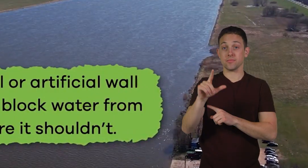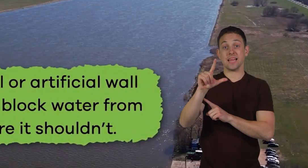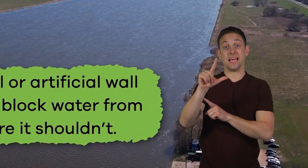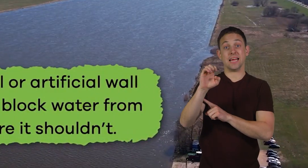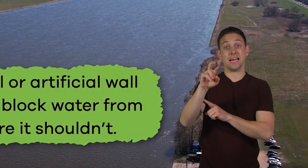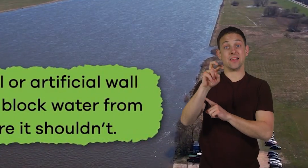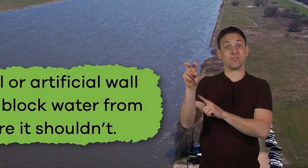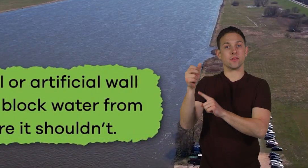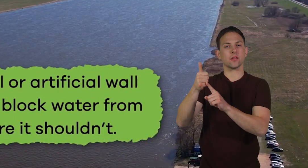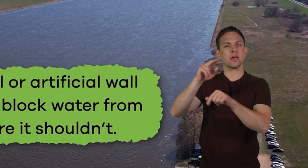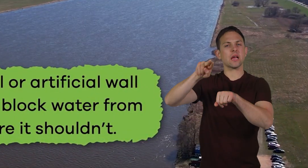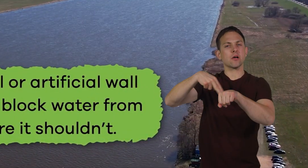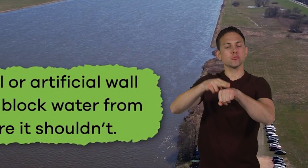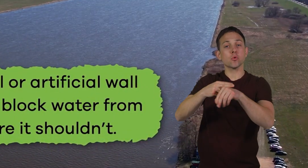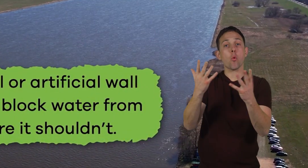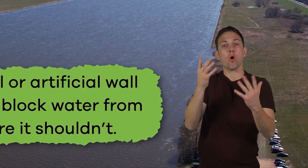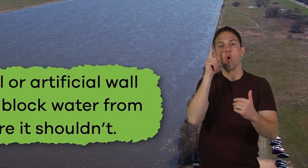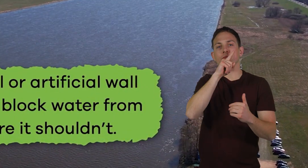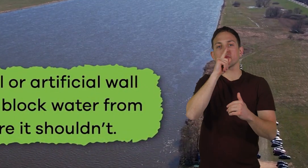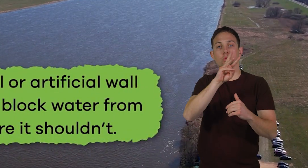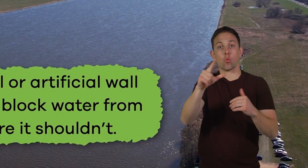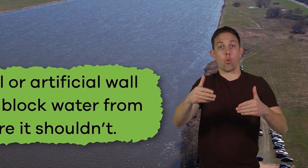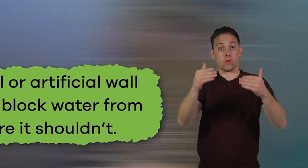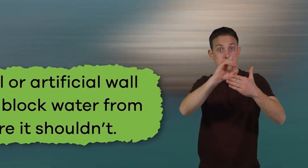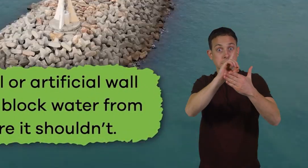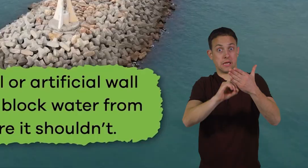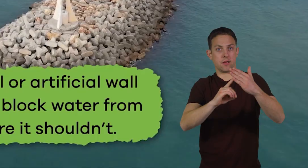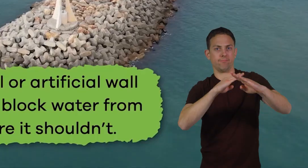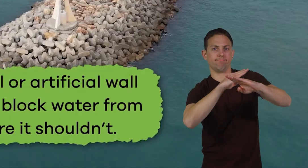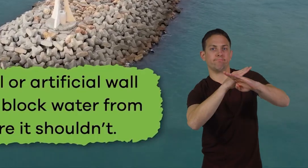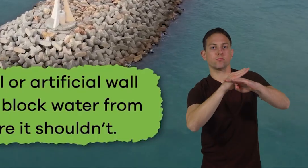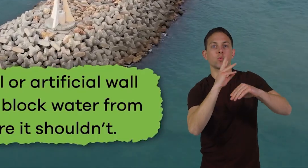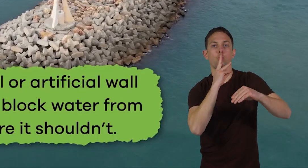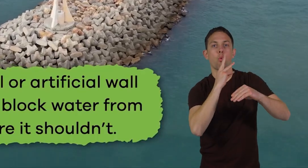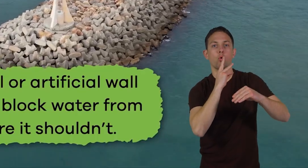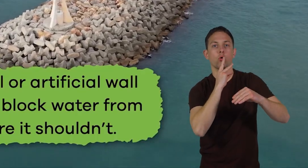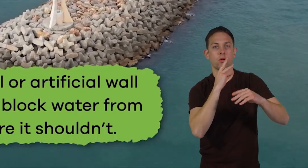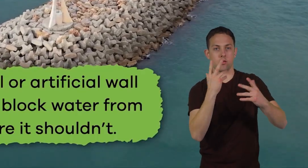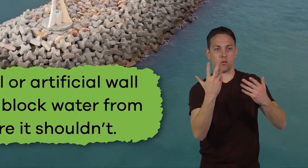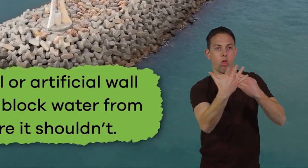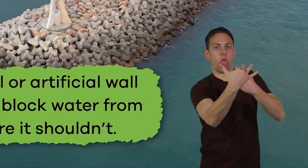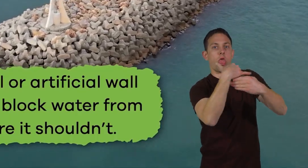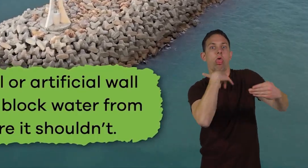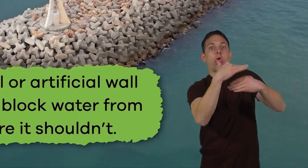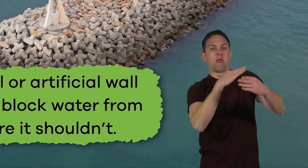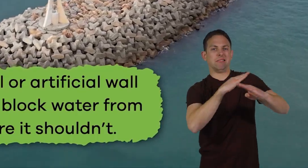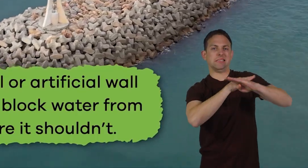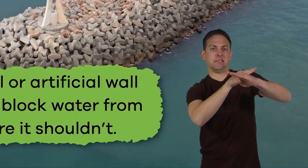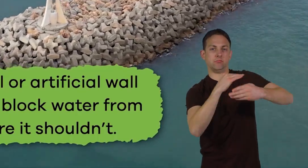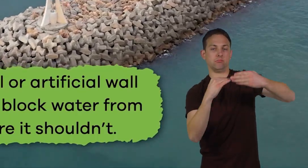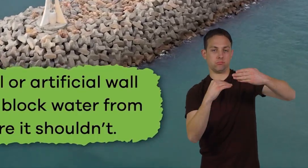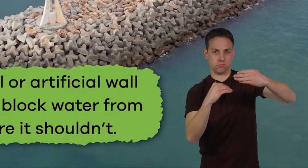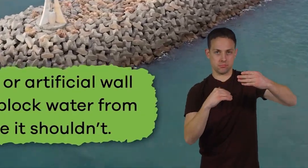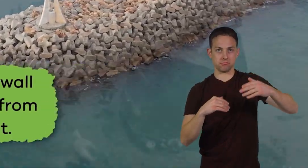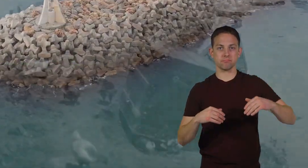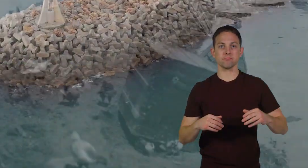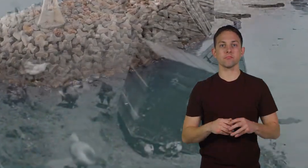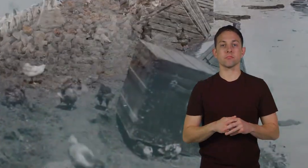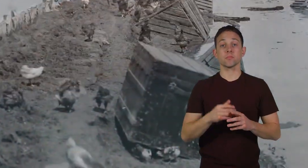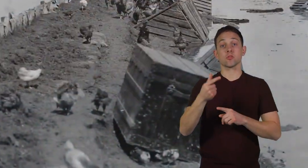is a natural or artificial wall that is designed to block water from going somewhere it shouldn't. The Great